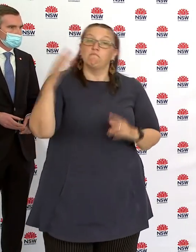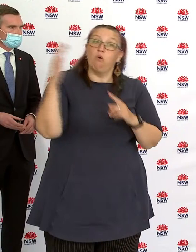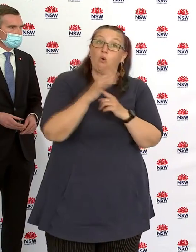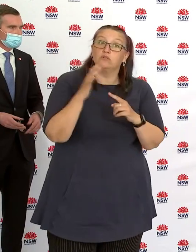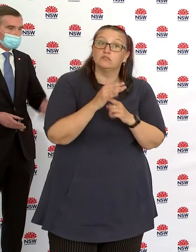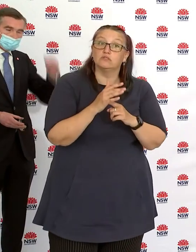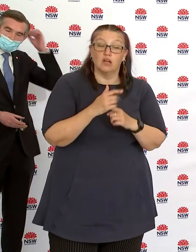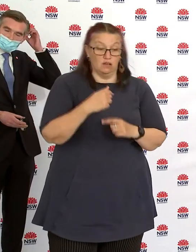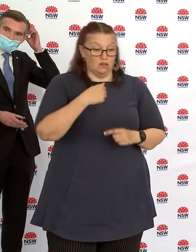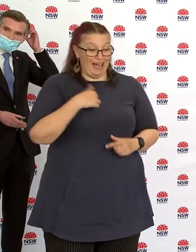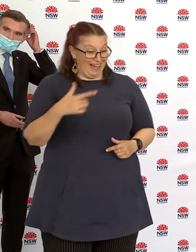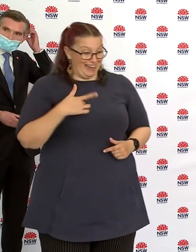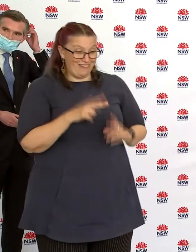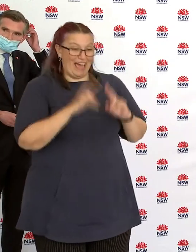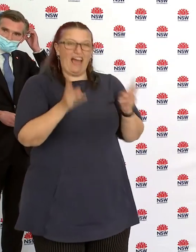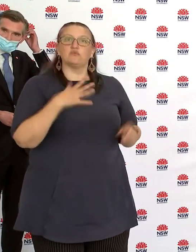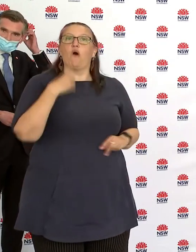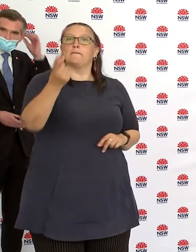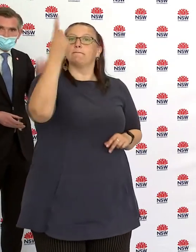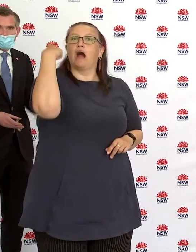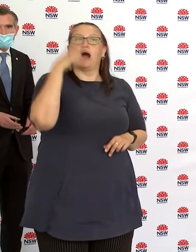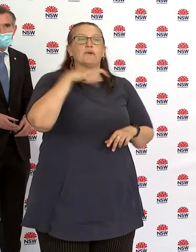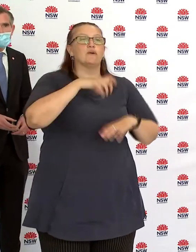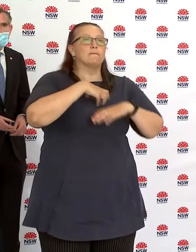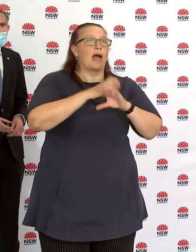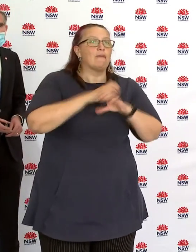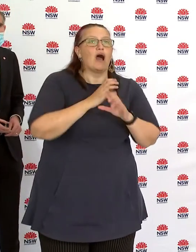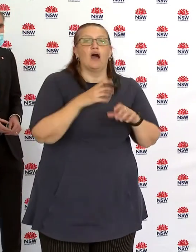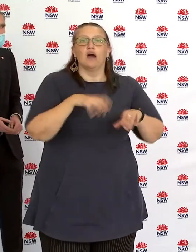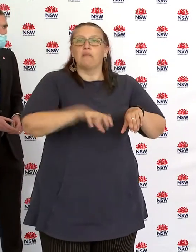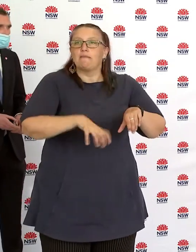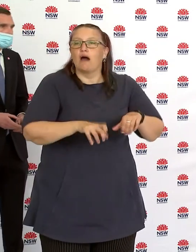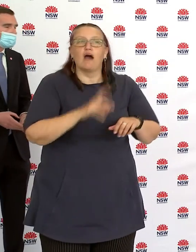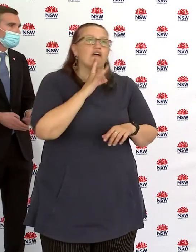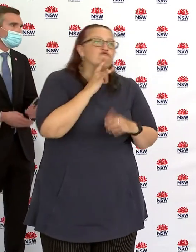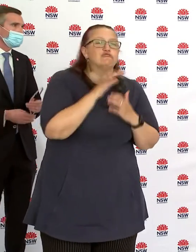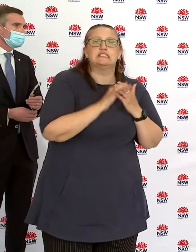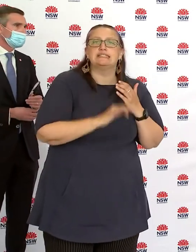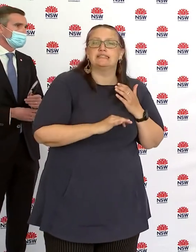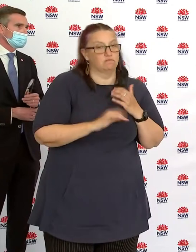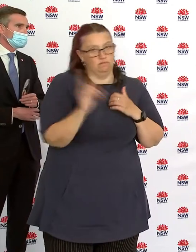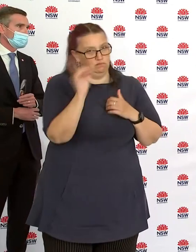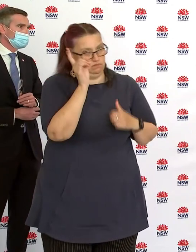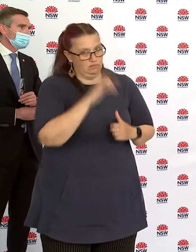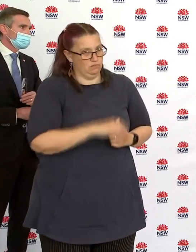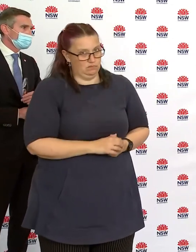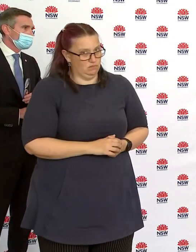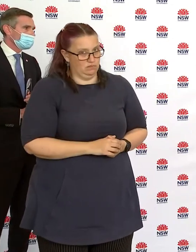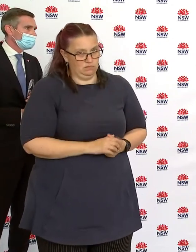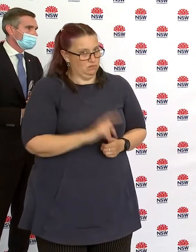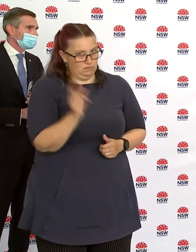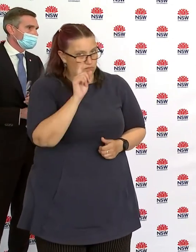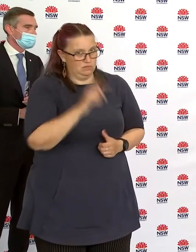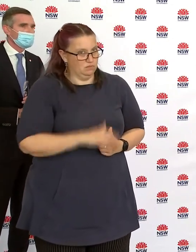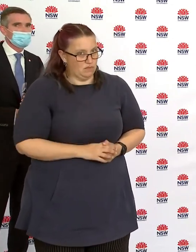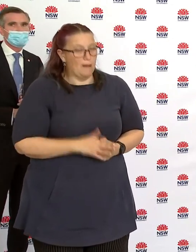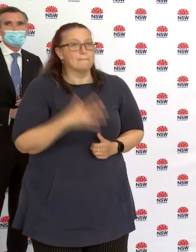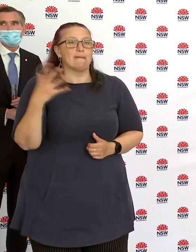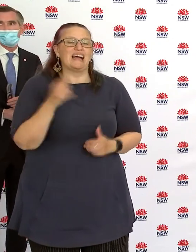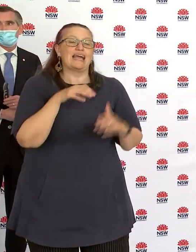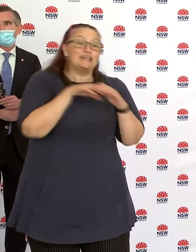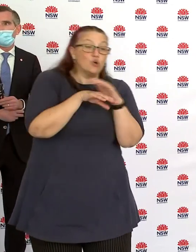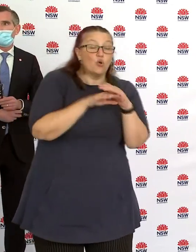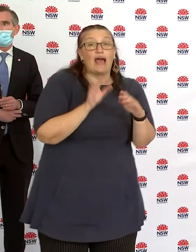and that's why we've put in place COVID measures to support those smaller projects, the reno, the small projects internally and